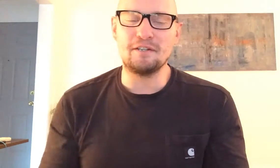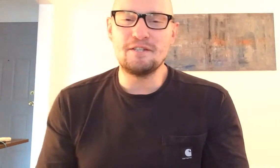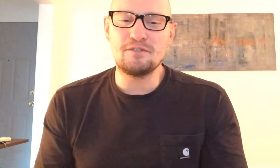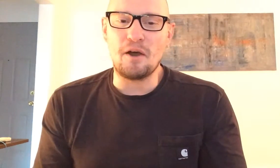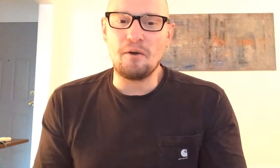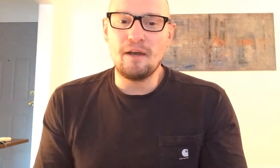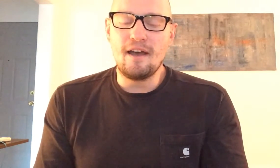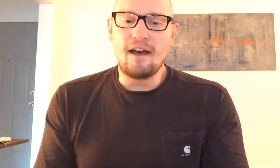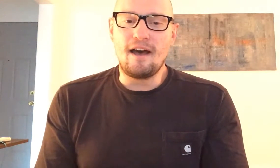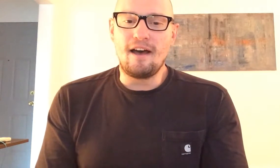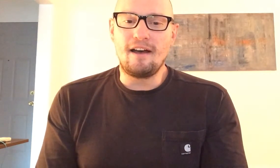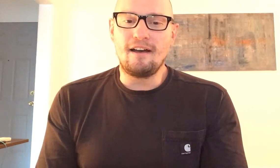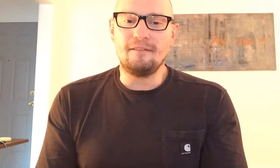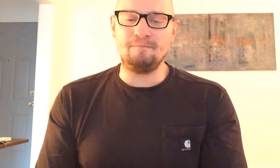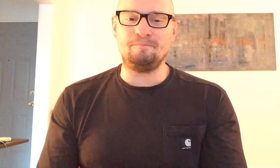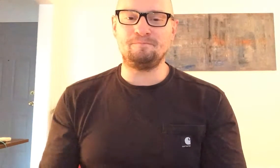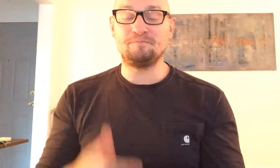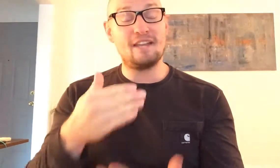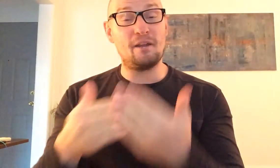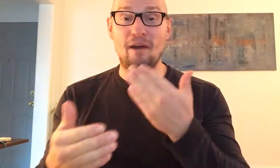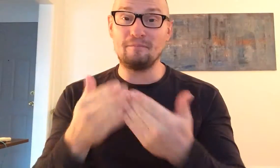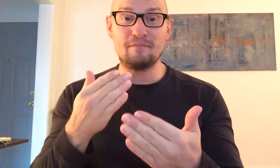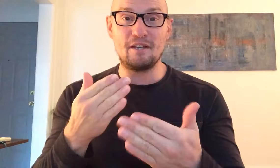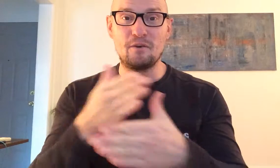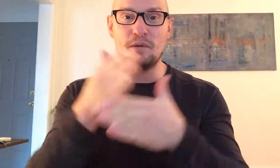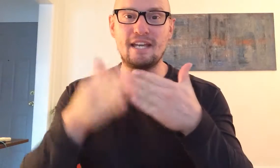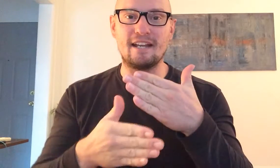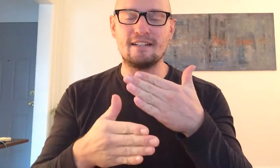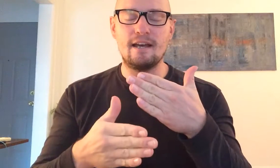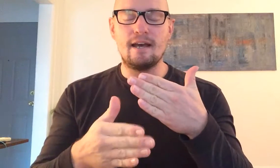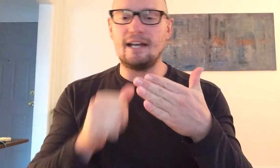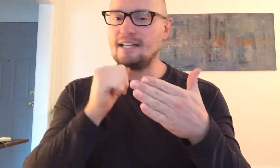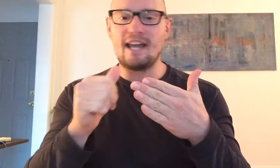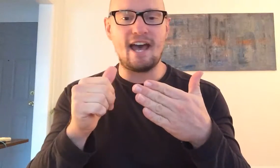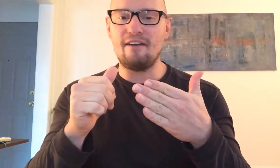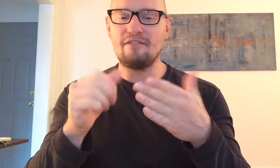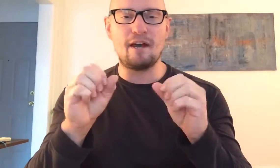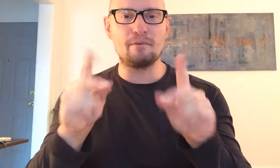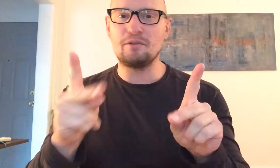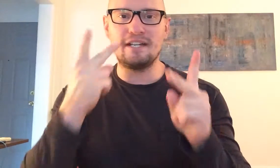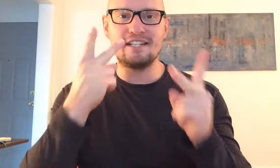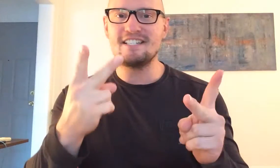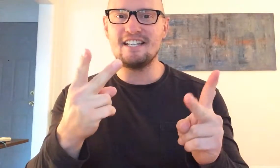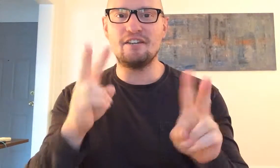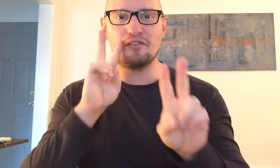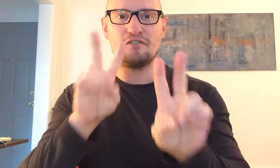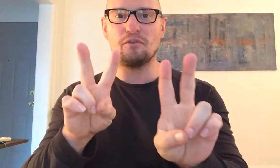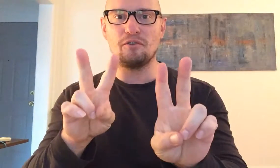so anyway the weekend I didn't have the opportunity to see her funeral